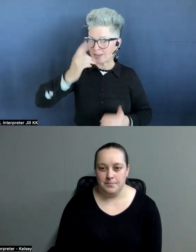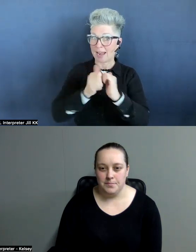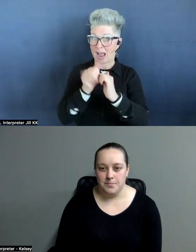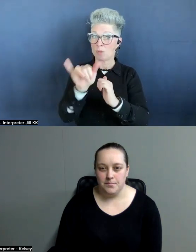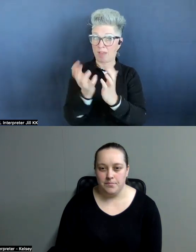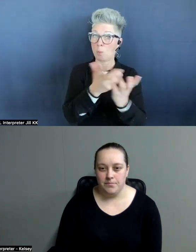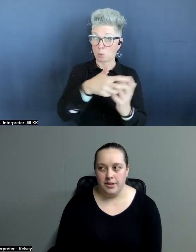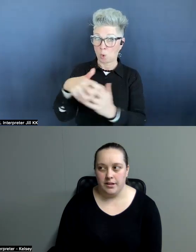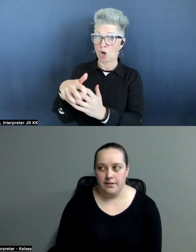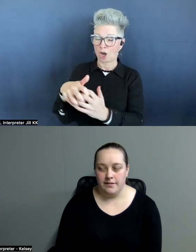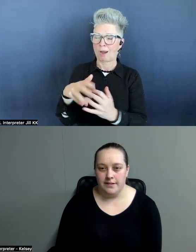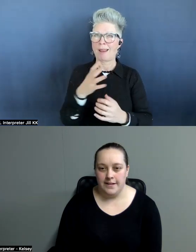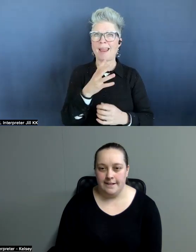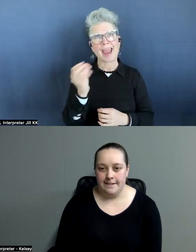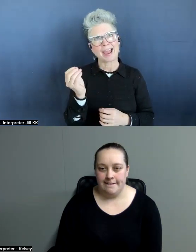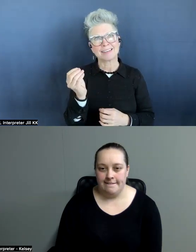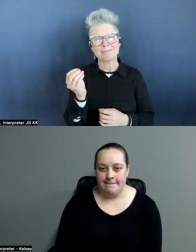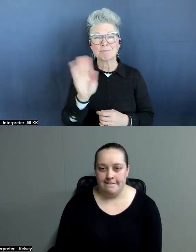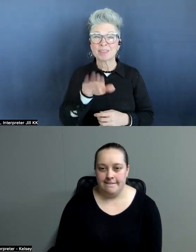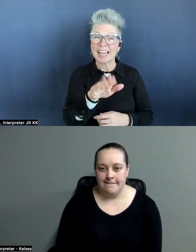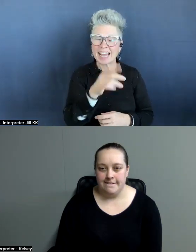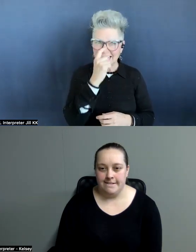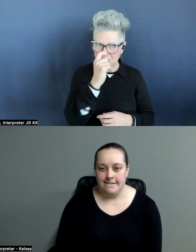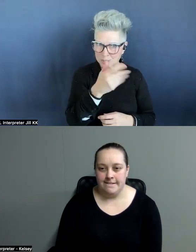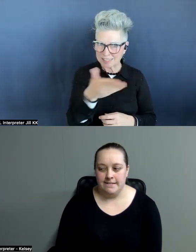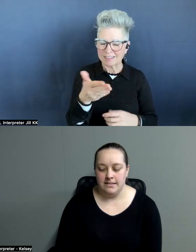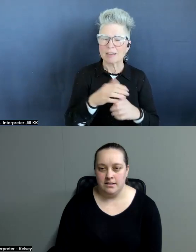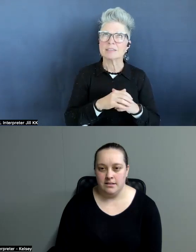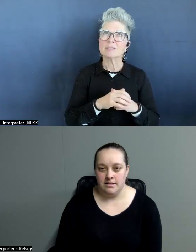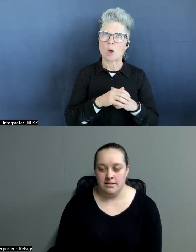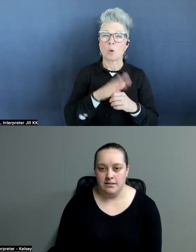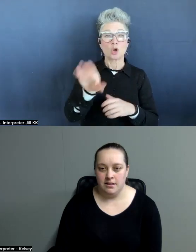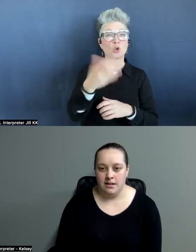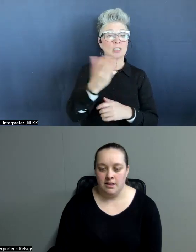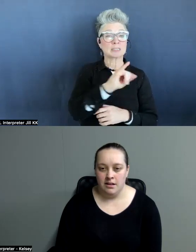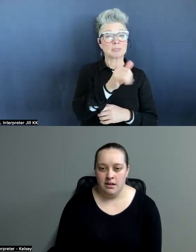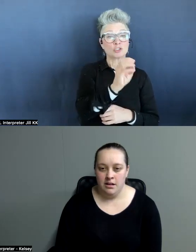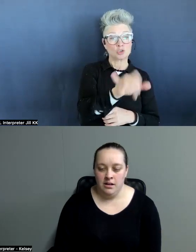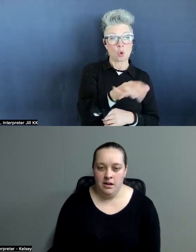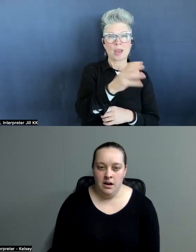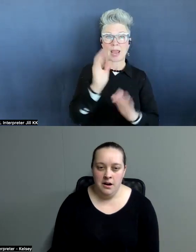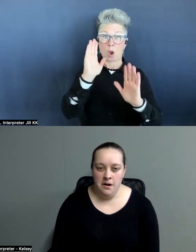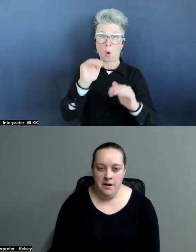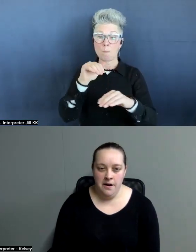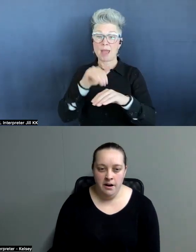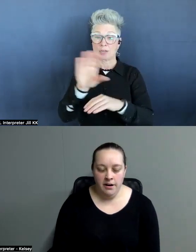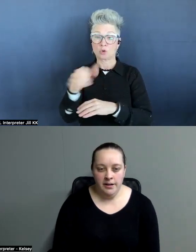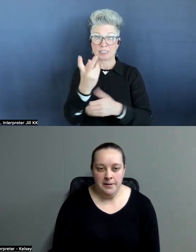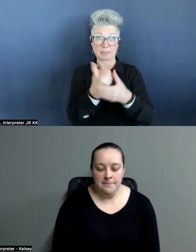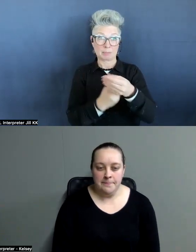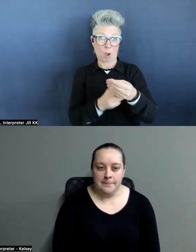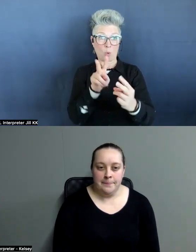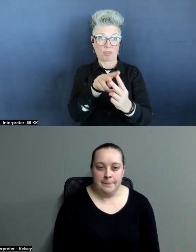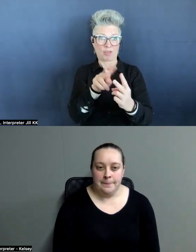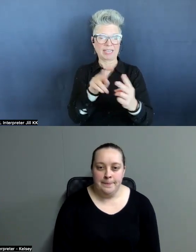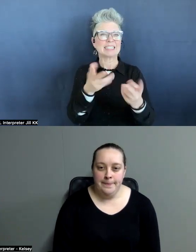And the interesting thing was, so Christmas Joy and Hope at Christmas both came out the same year. And I